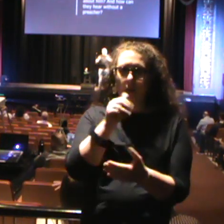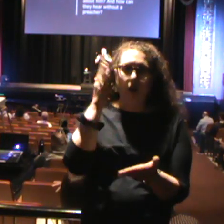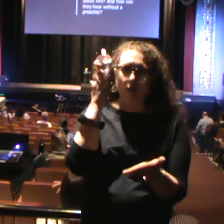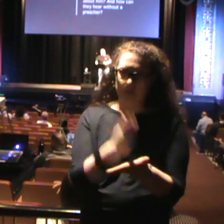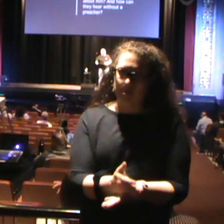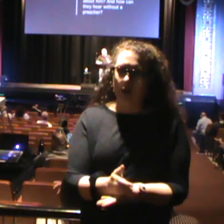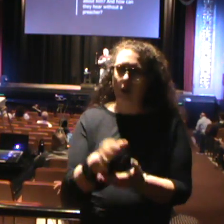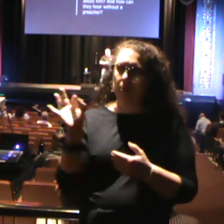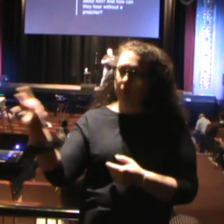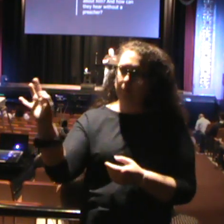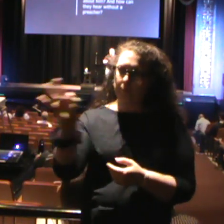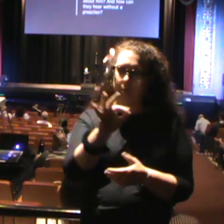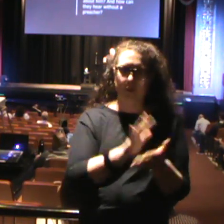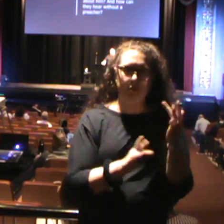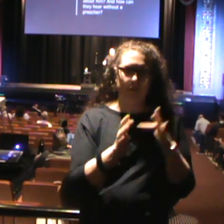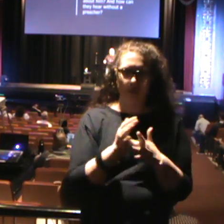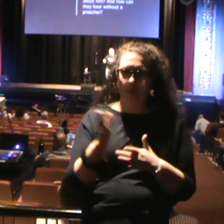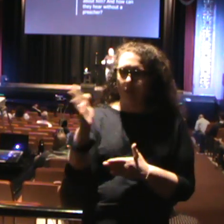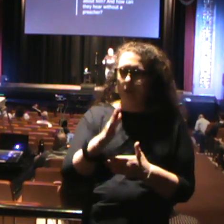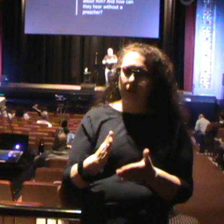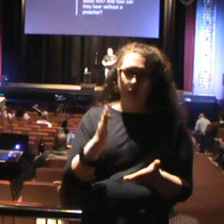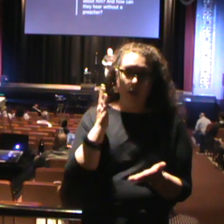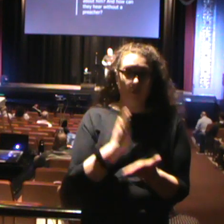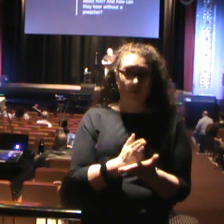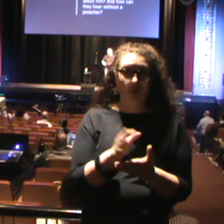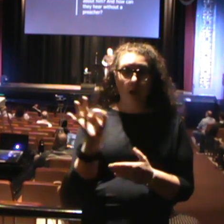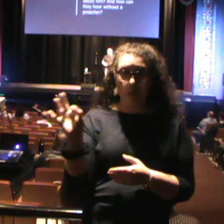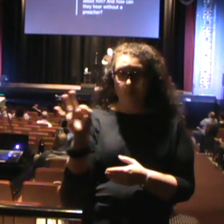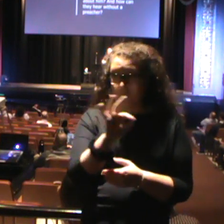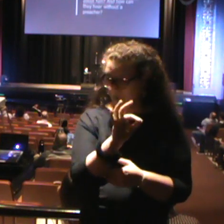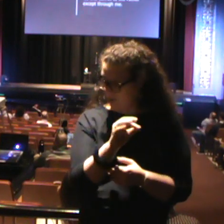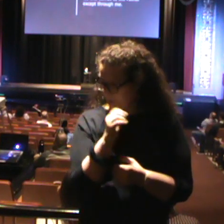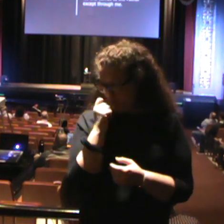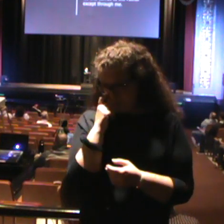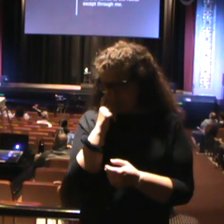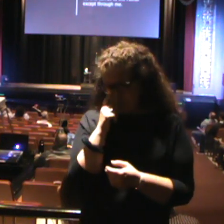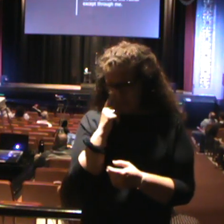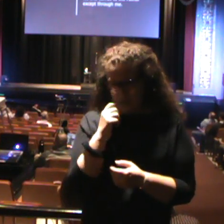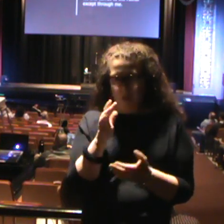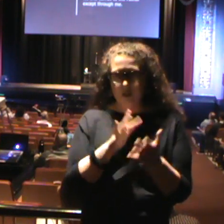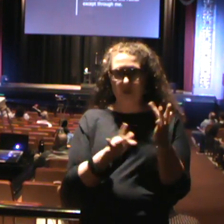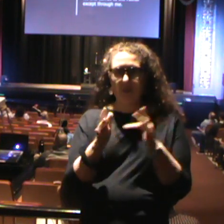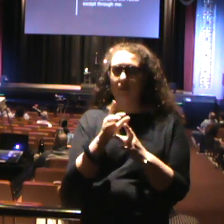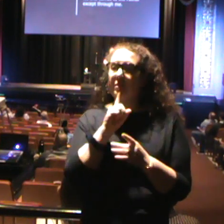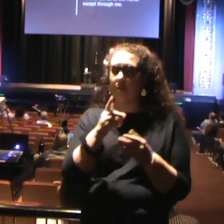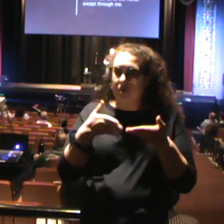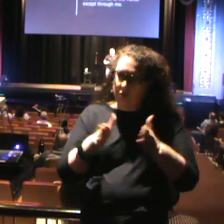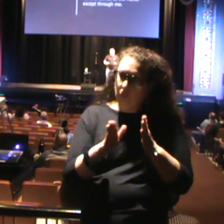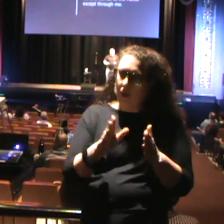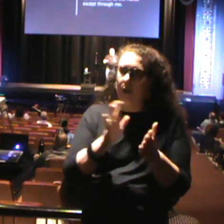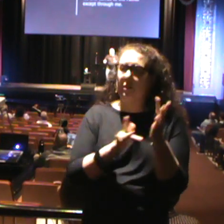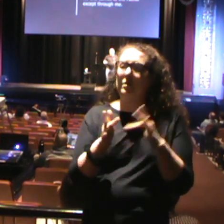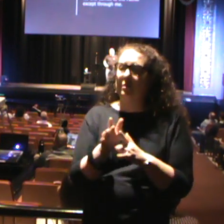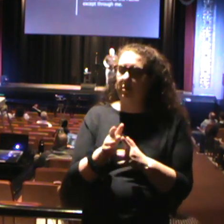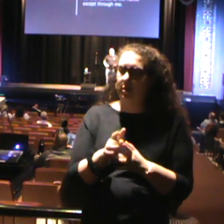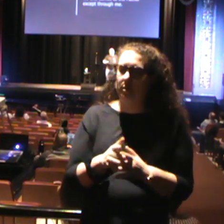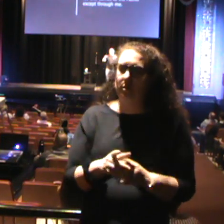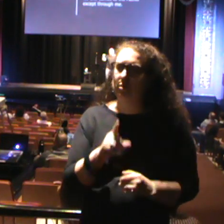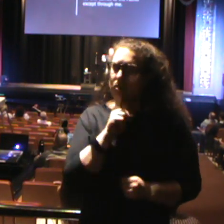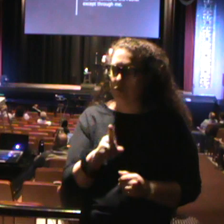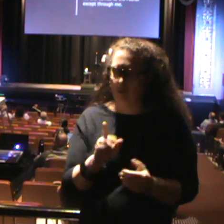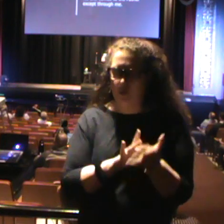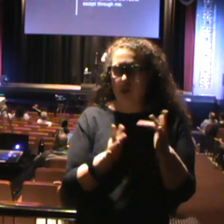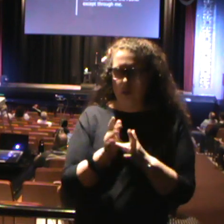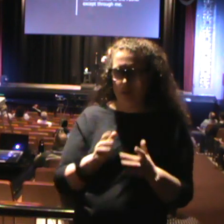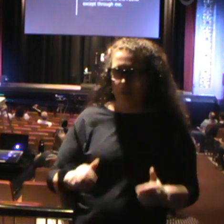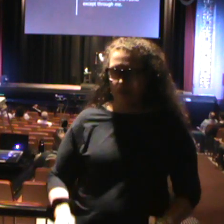preaching Jesus. Never stop preaching John 14-6 where he says, I am the way, I am the truth, and I am the life.